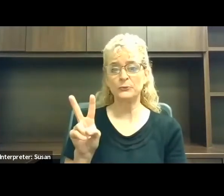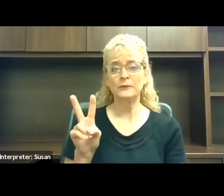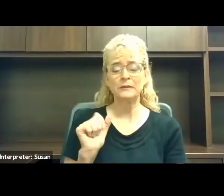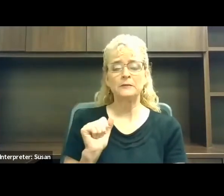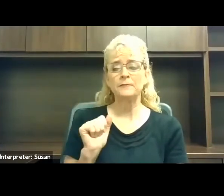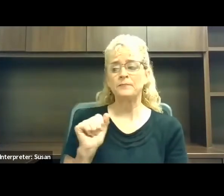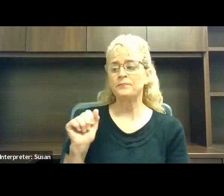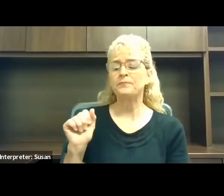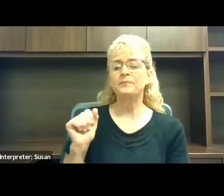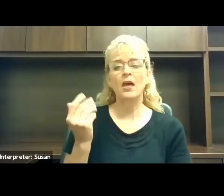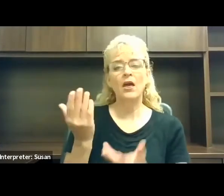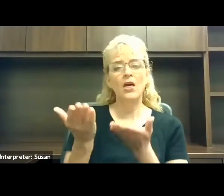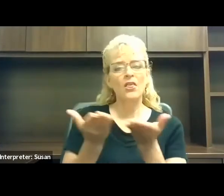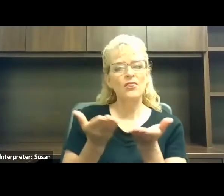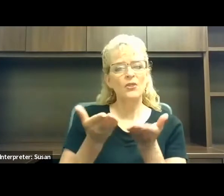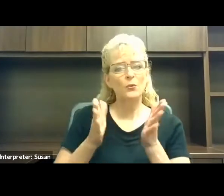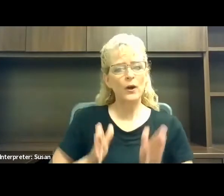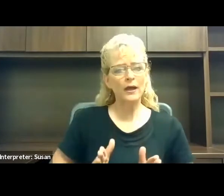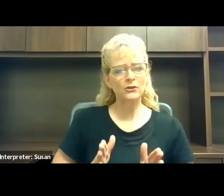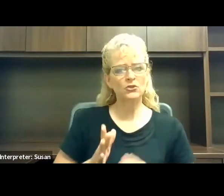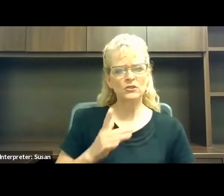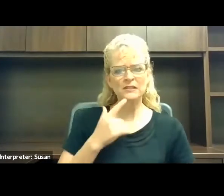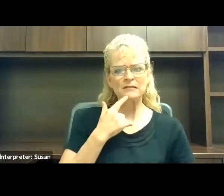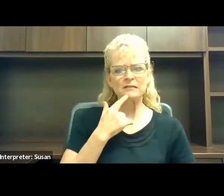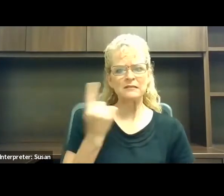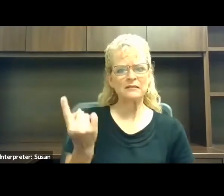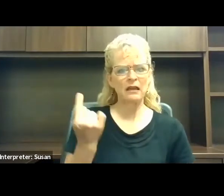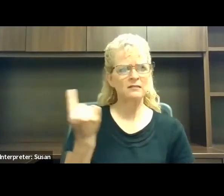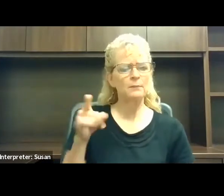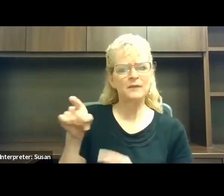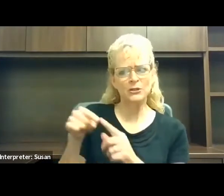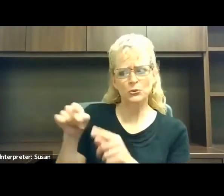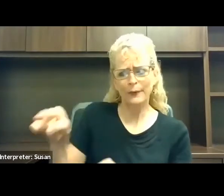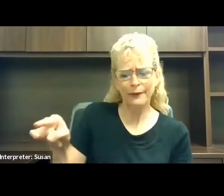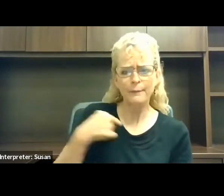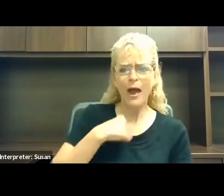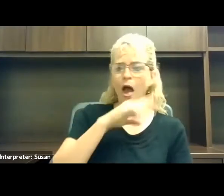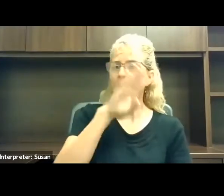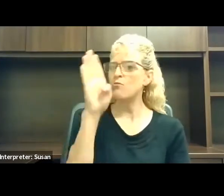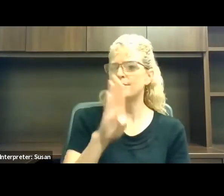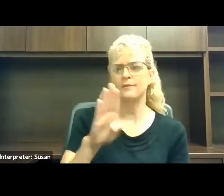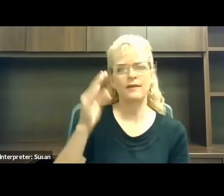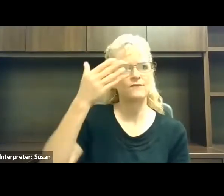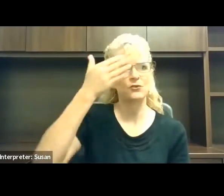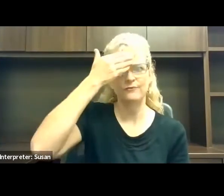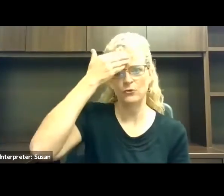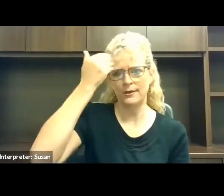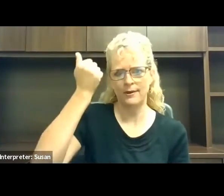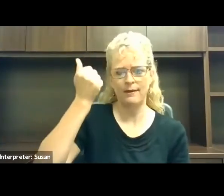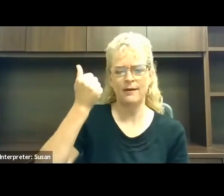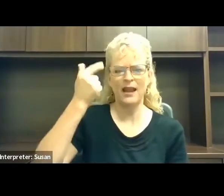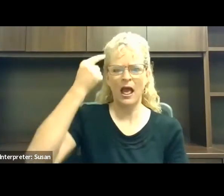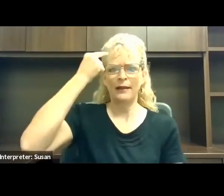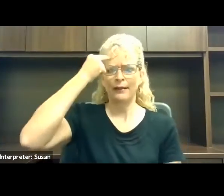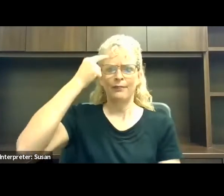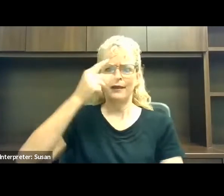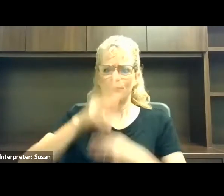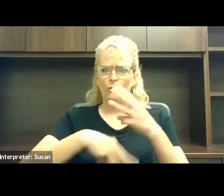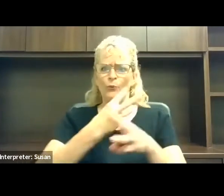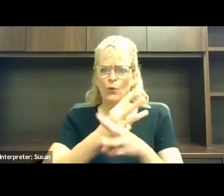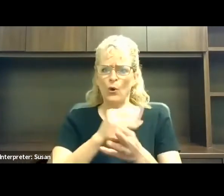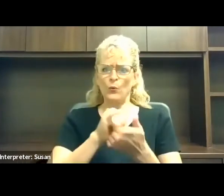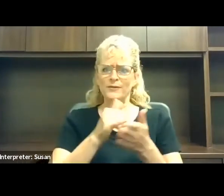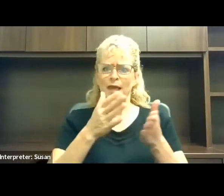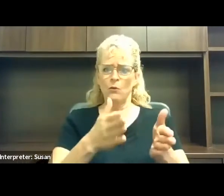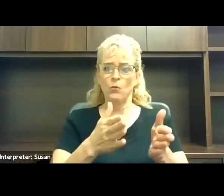waitress said something to him, but I will never forget because I didn't know the world was like that at this time. She said, I won't serve you.